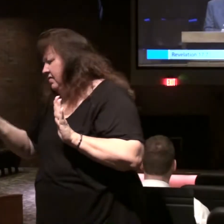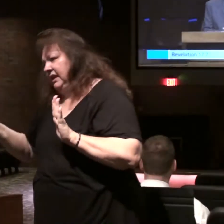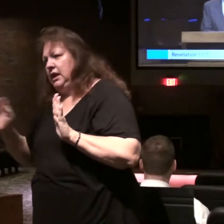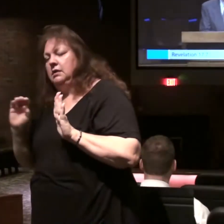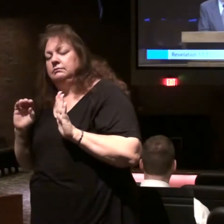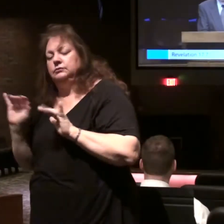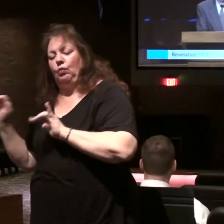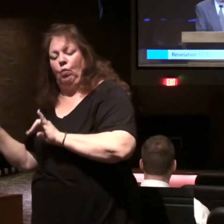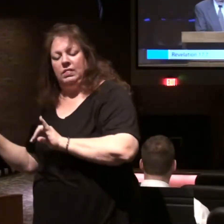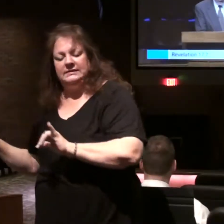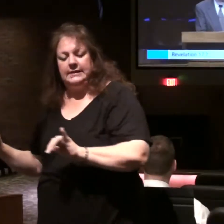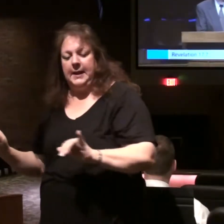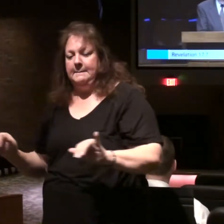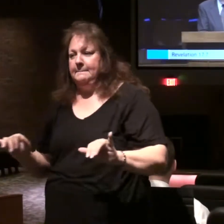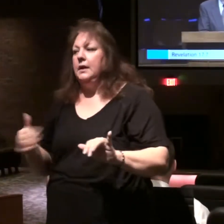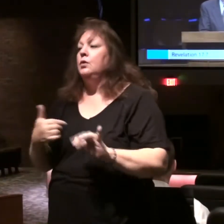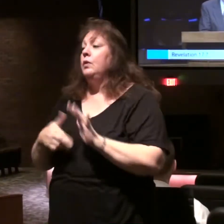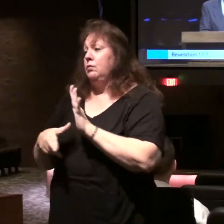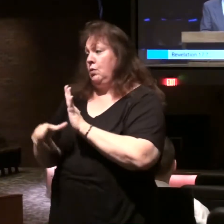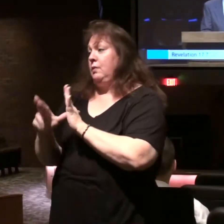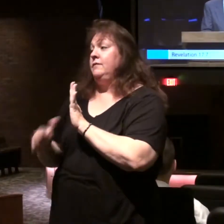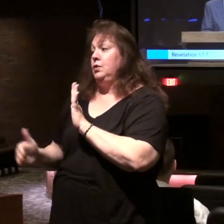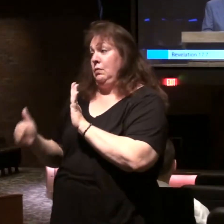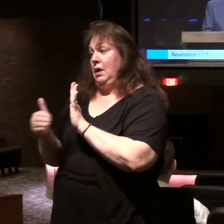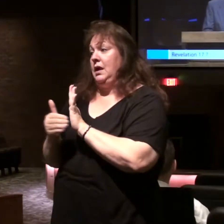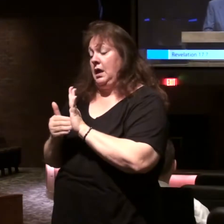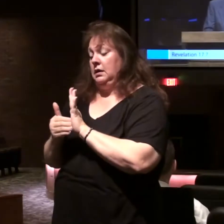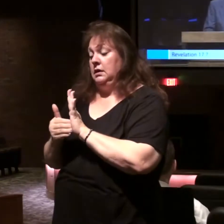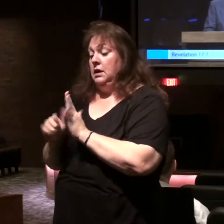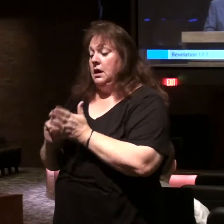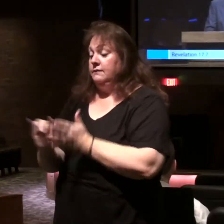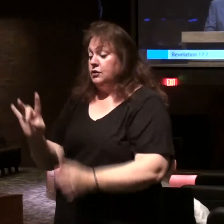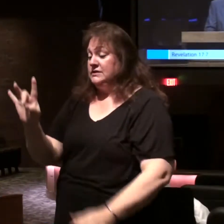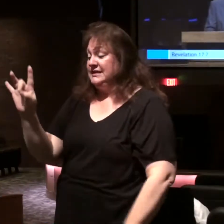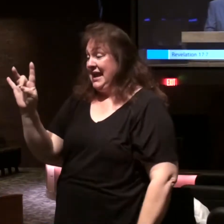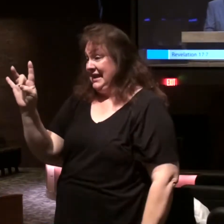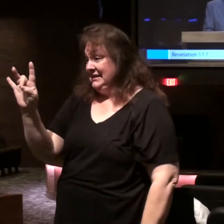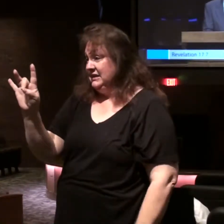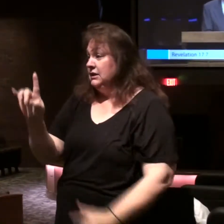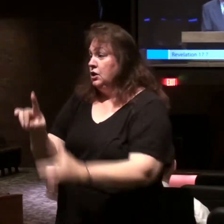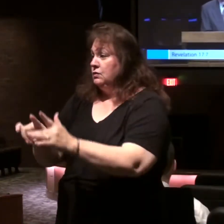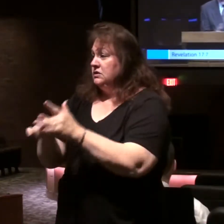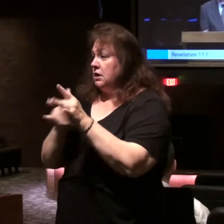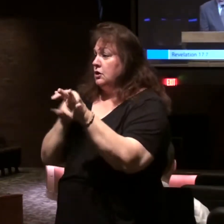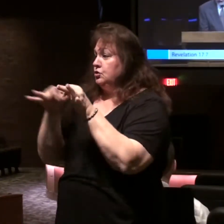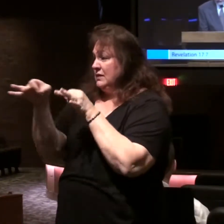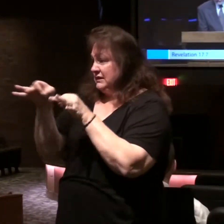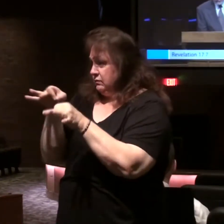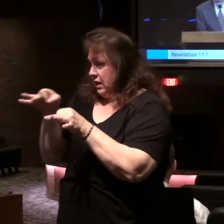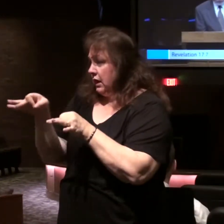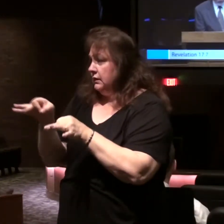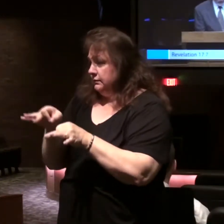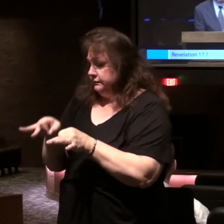to be reviewing that again. So, verse 8, as we begin the explanation.